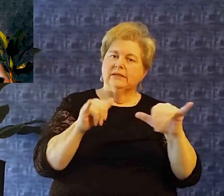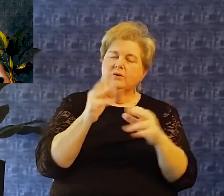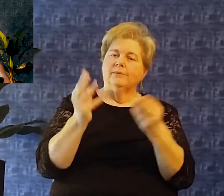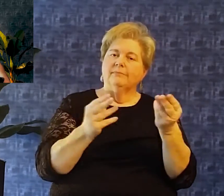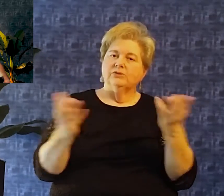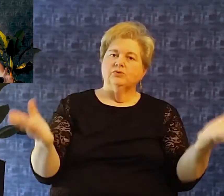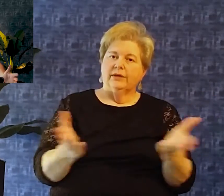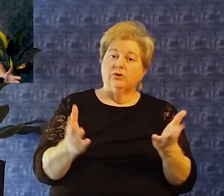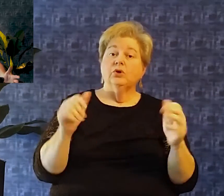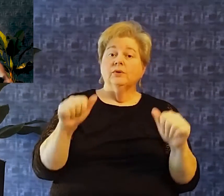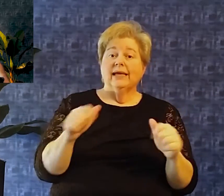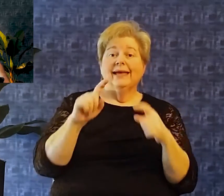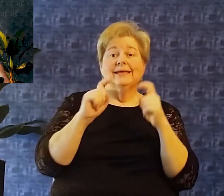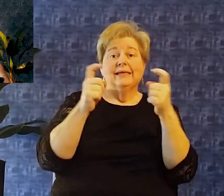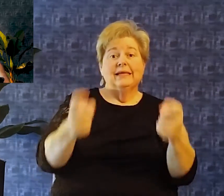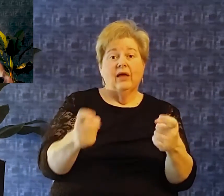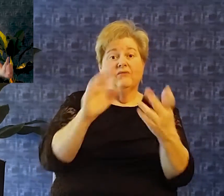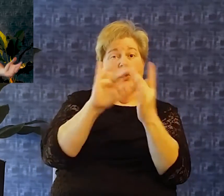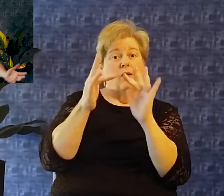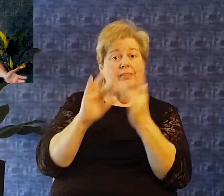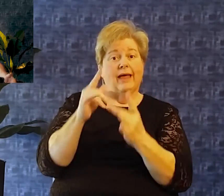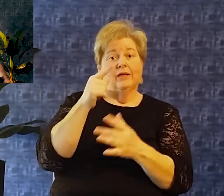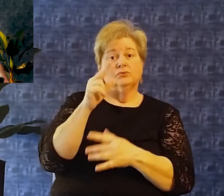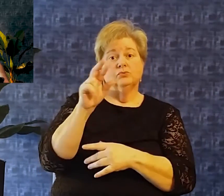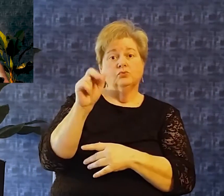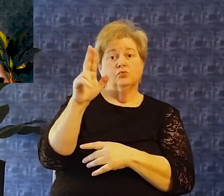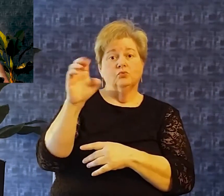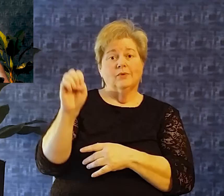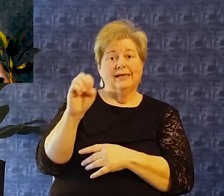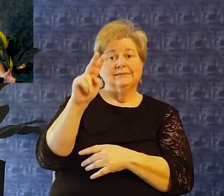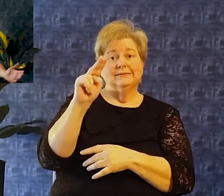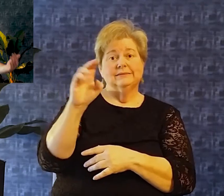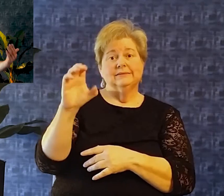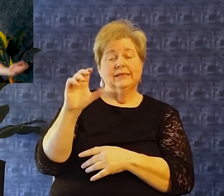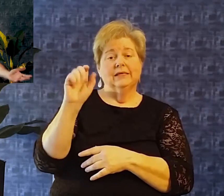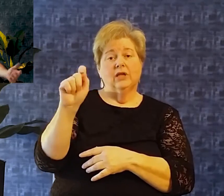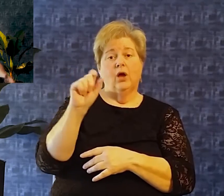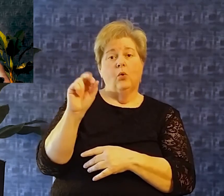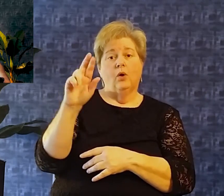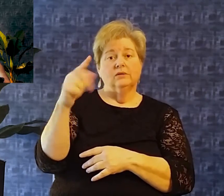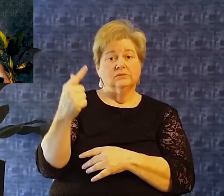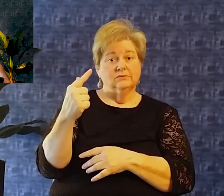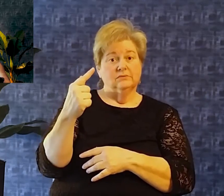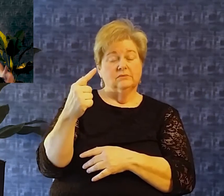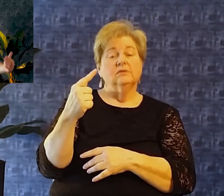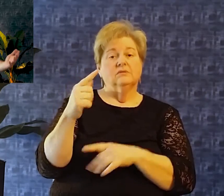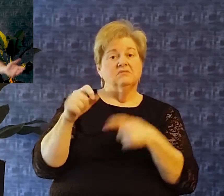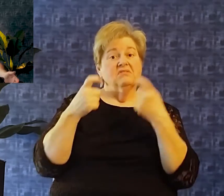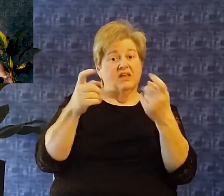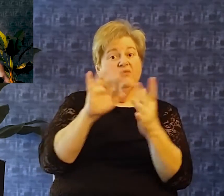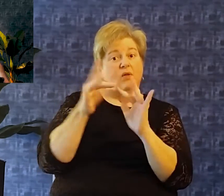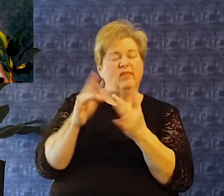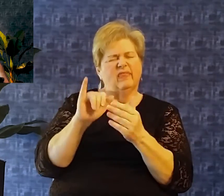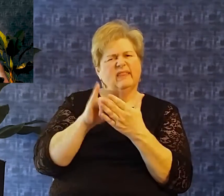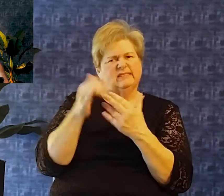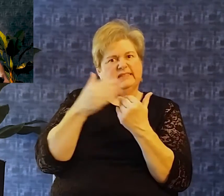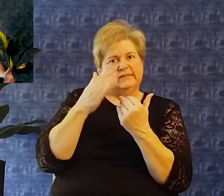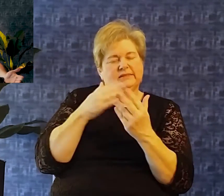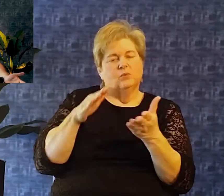Online and that's the easiest way for you to do that if you would prefer to to mail in your support You can mail it into our